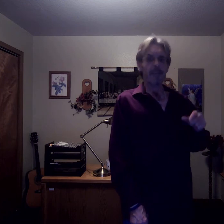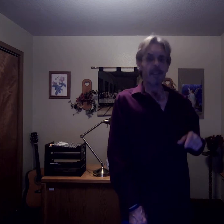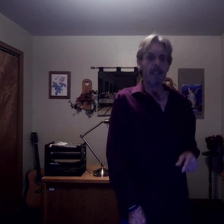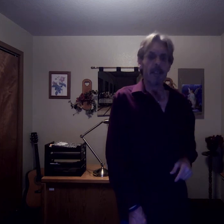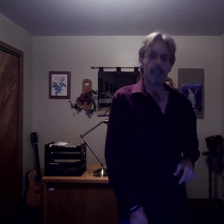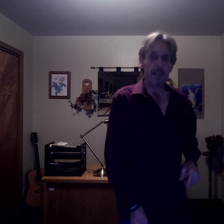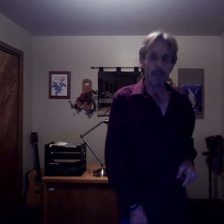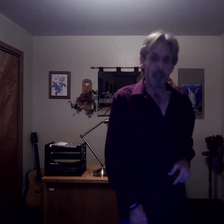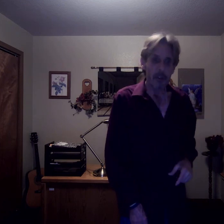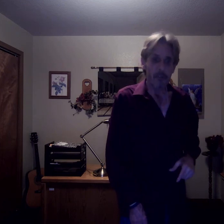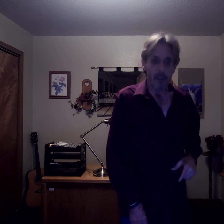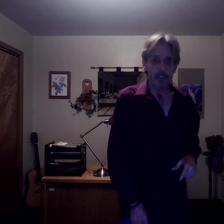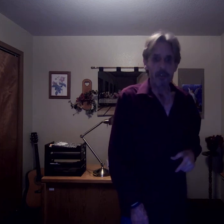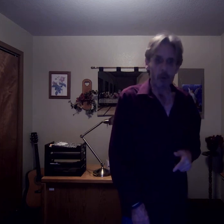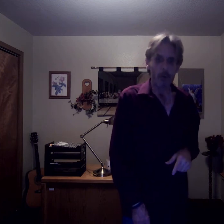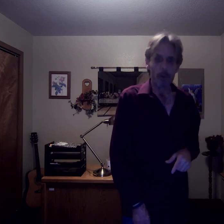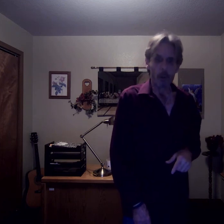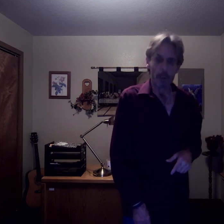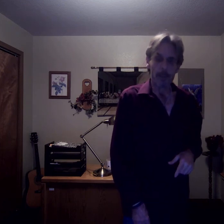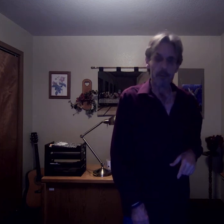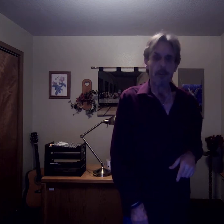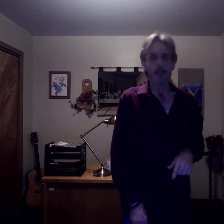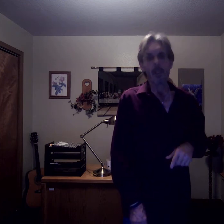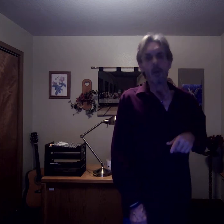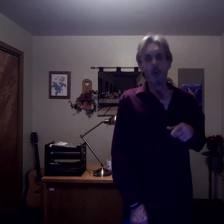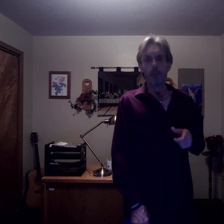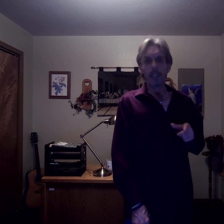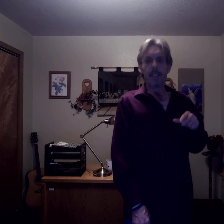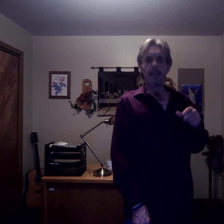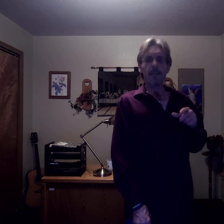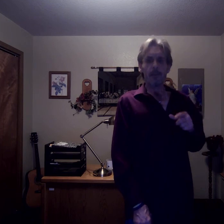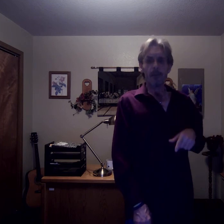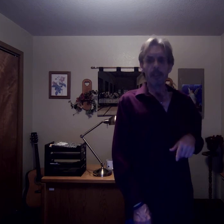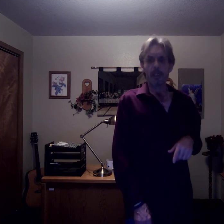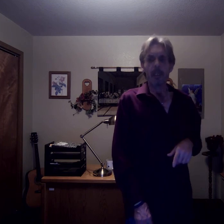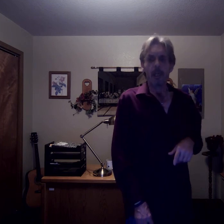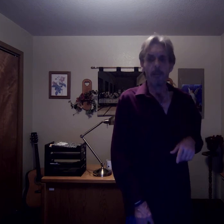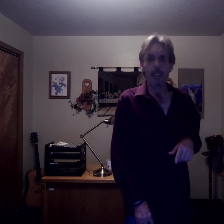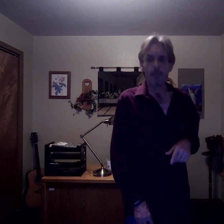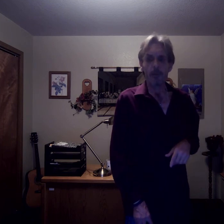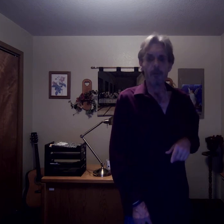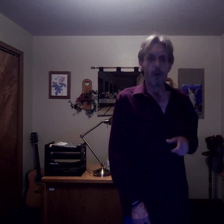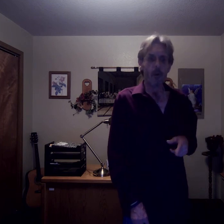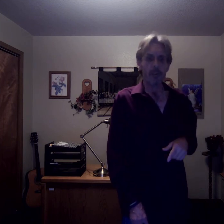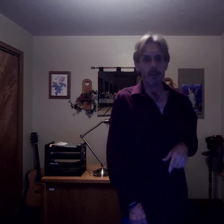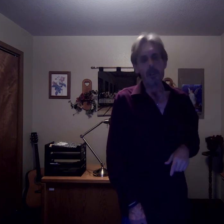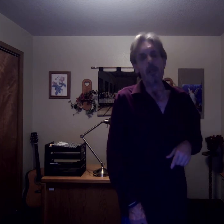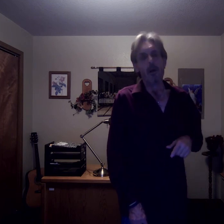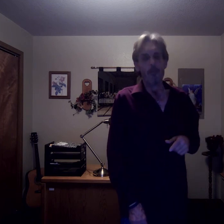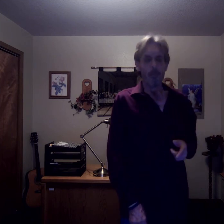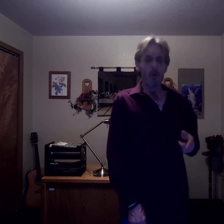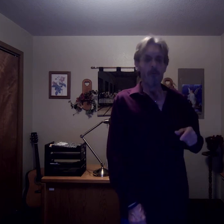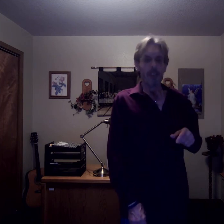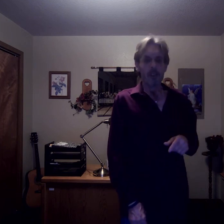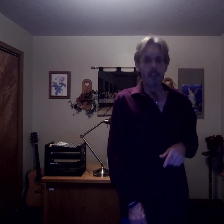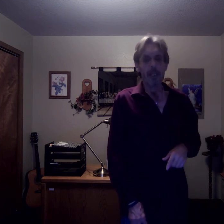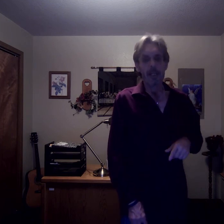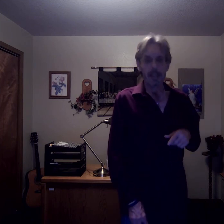that even underfunded school programs relating to music may improve focus, motivation, and